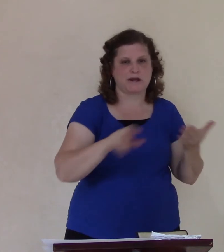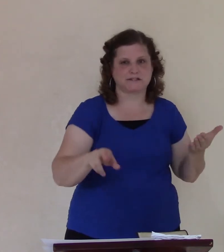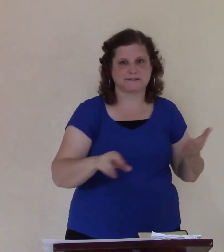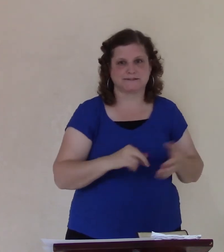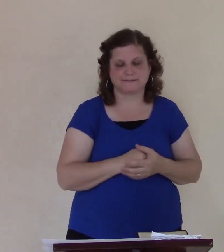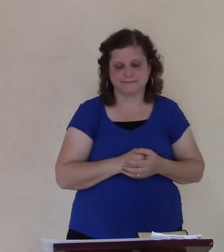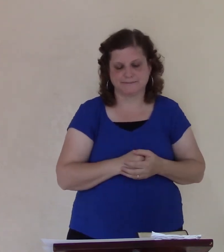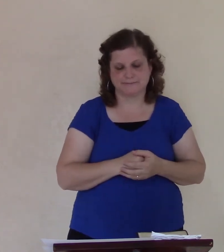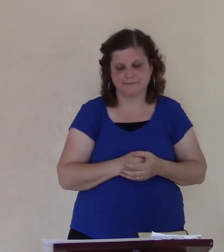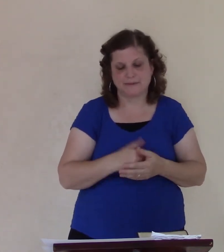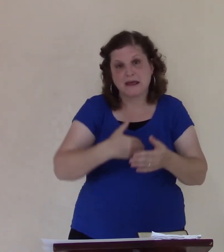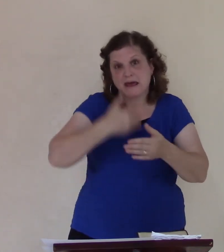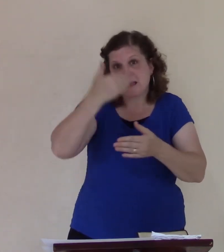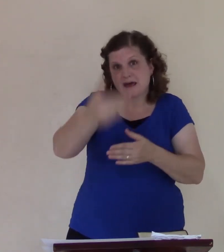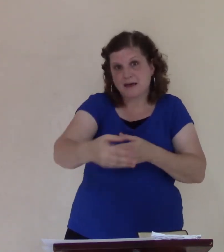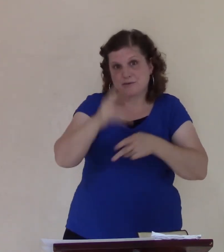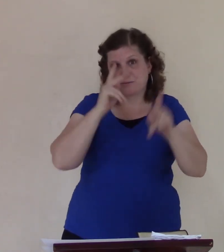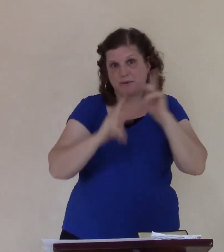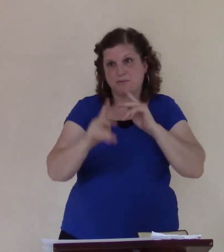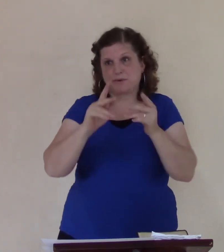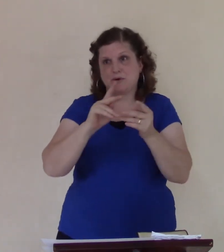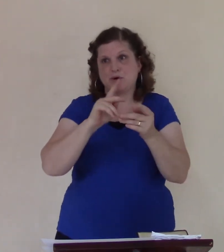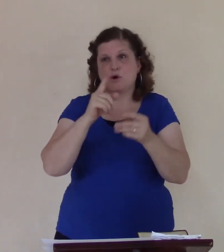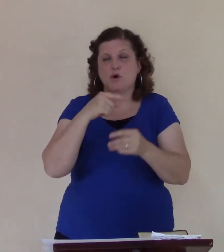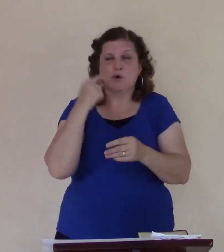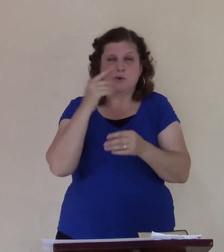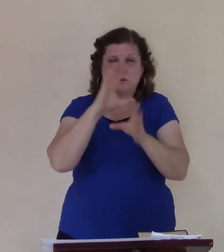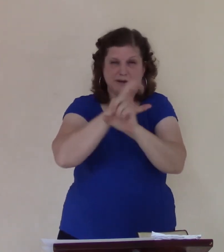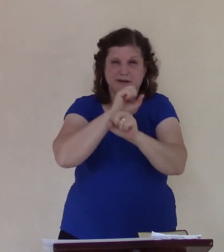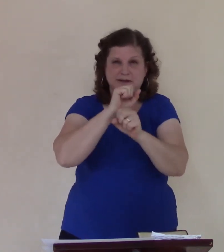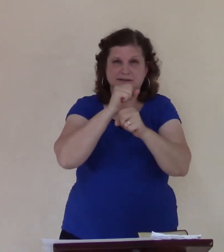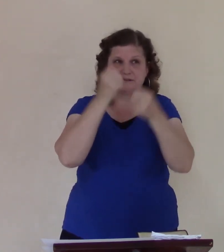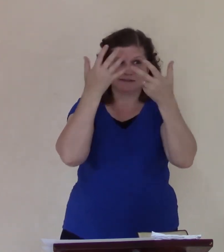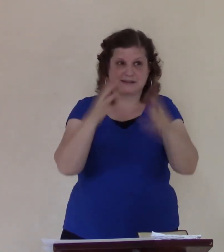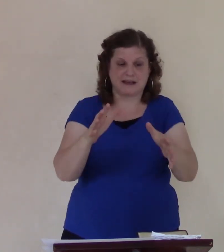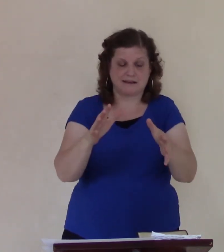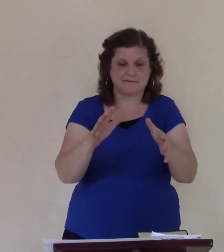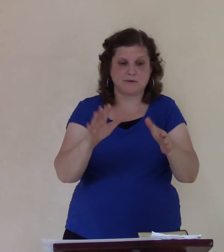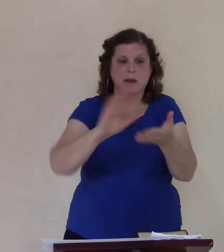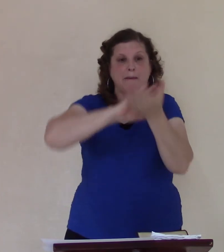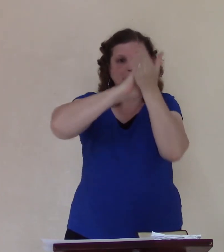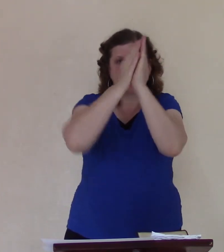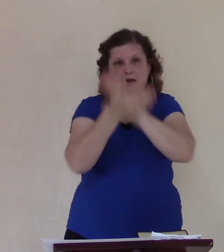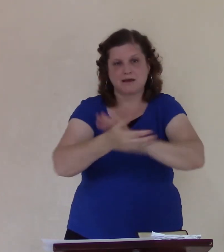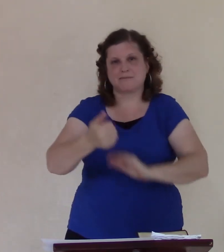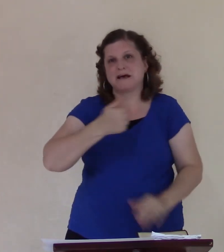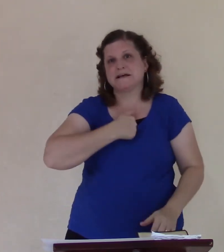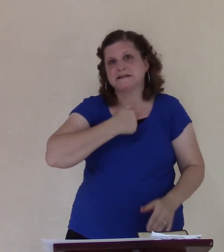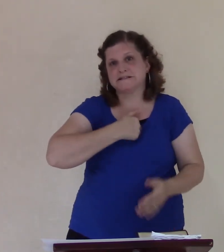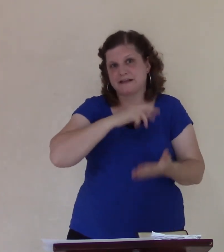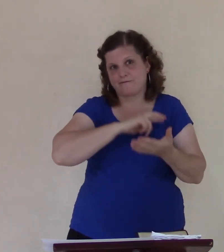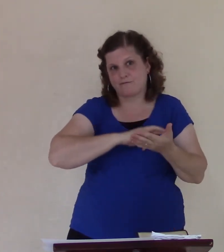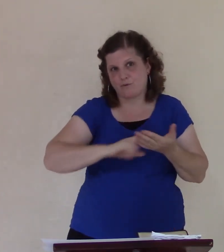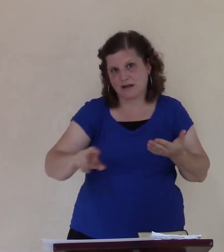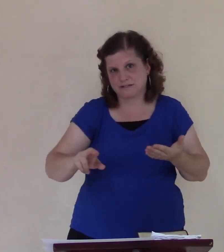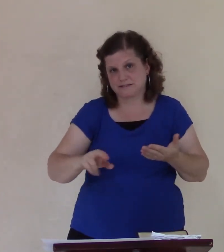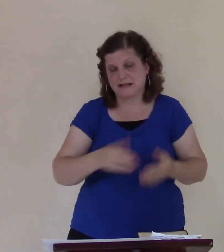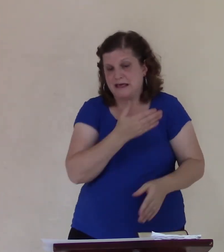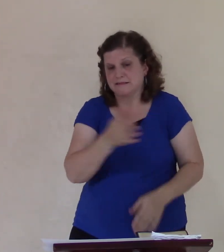become self-righteous, which means they feel like they're better than everyone else. Now, Jonah chapter 4,